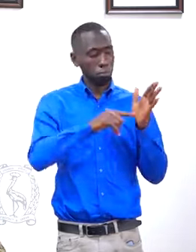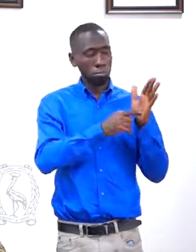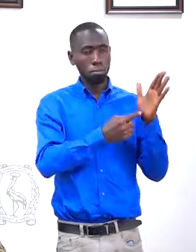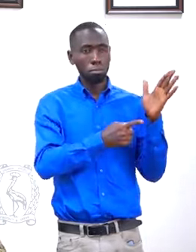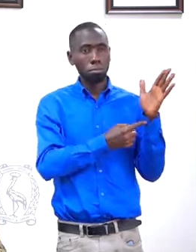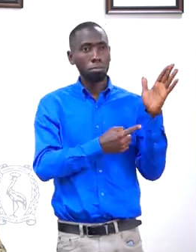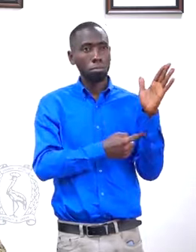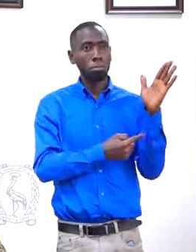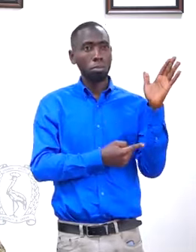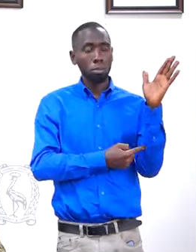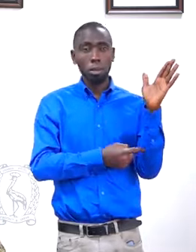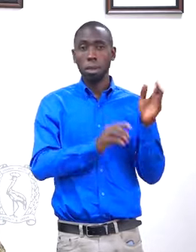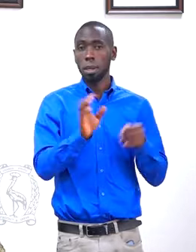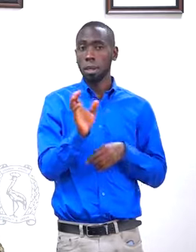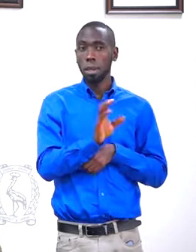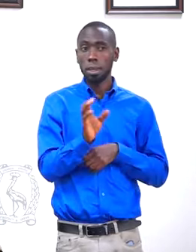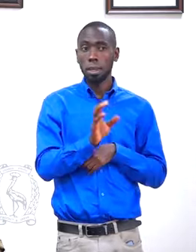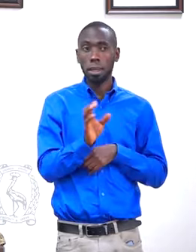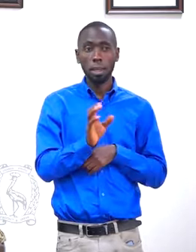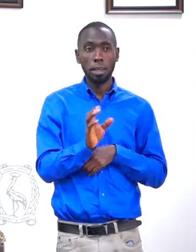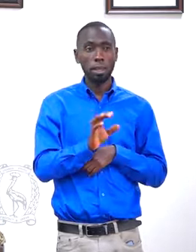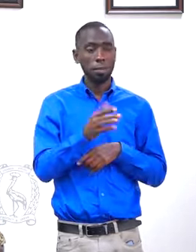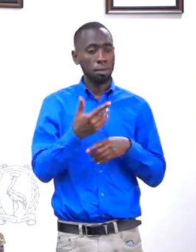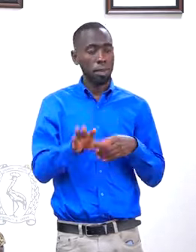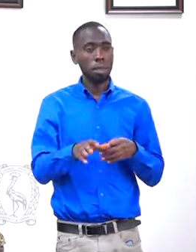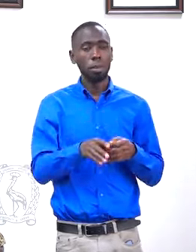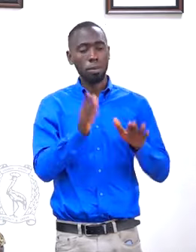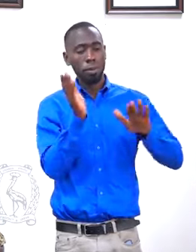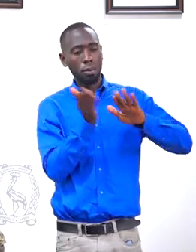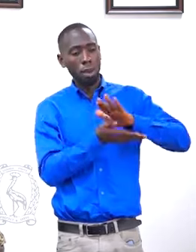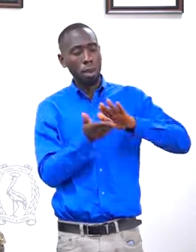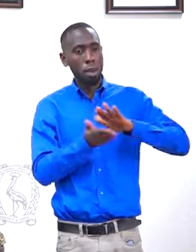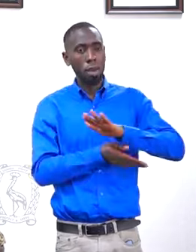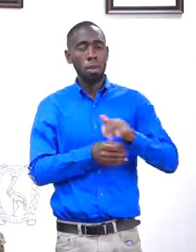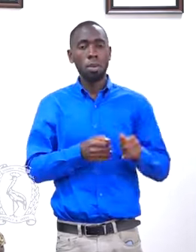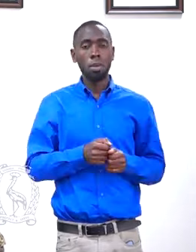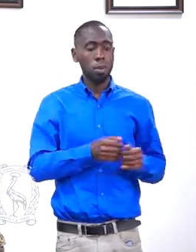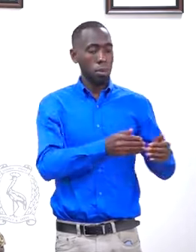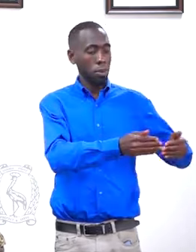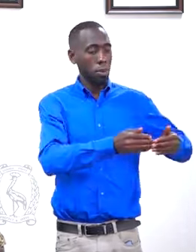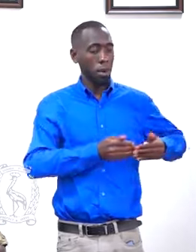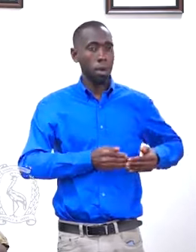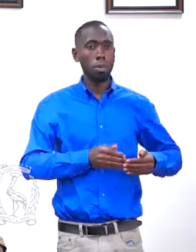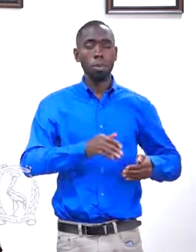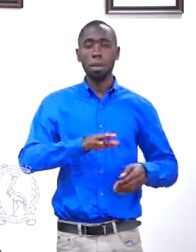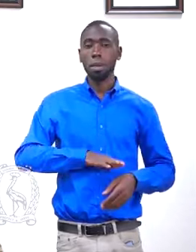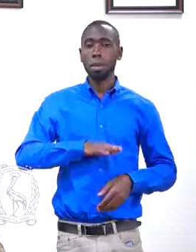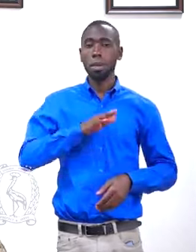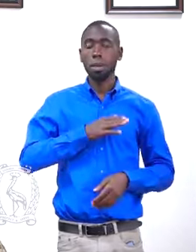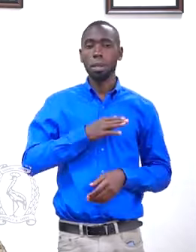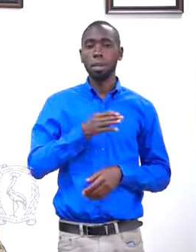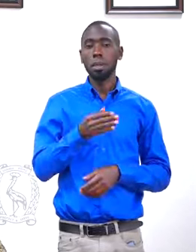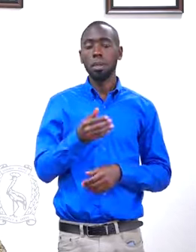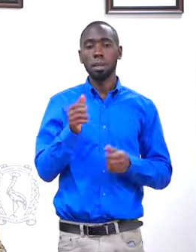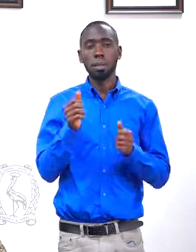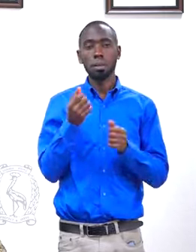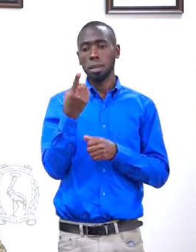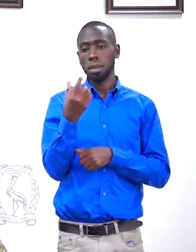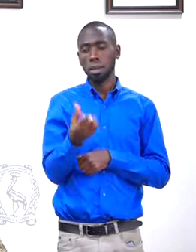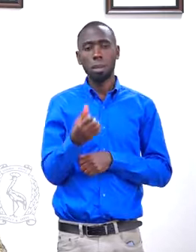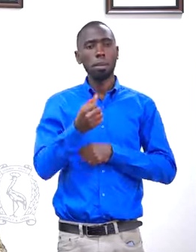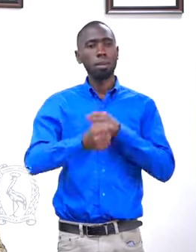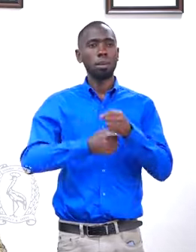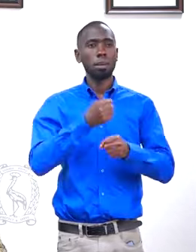were slapped against a team of aggravated defilement of a 16-year-old female disabled girl